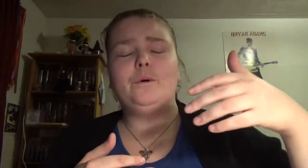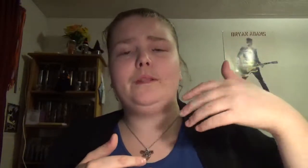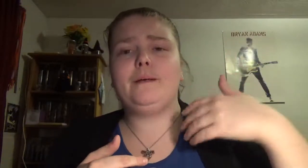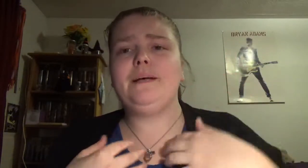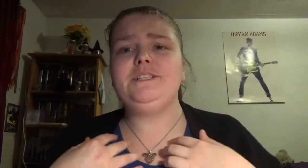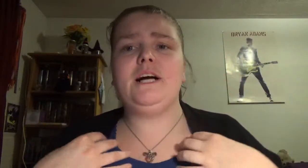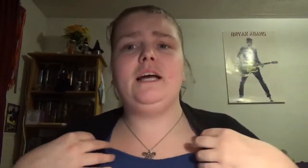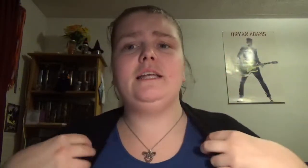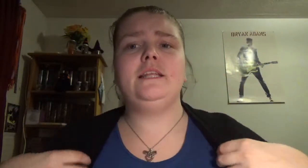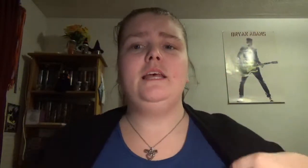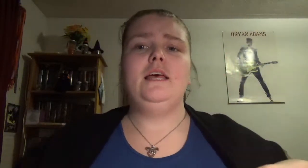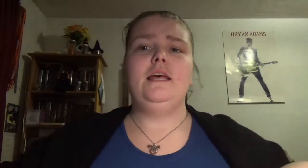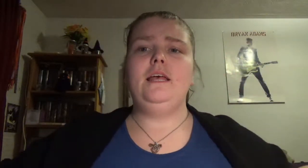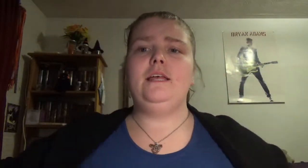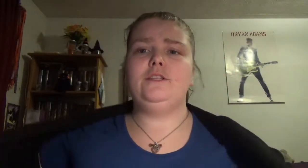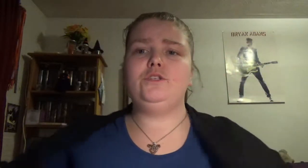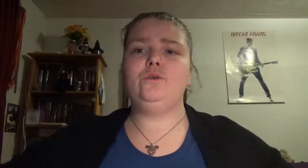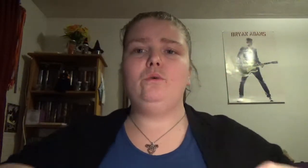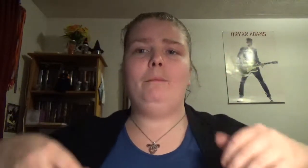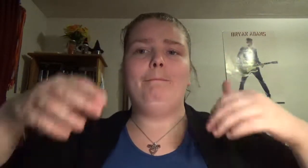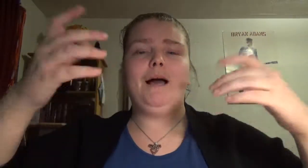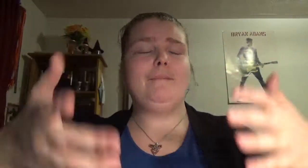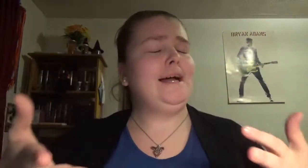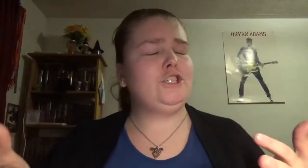like my sign into my magic